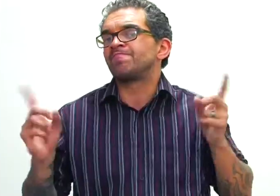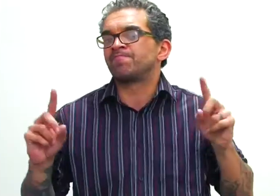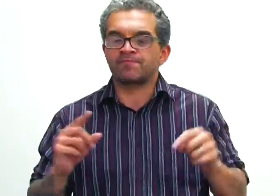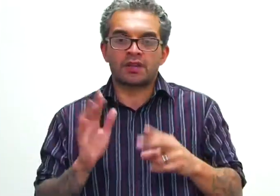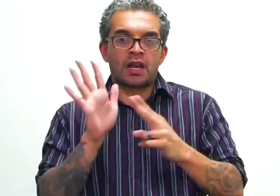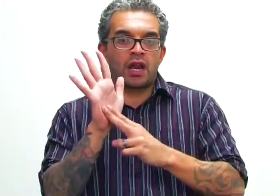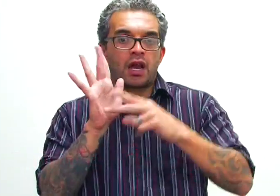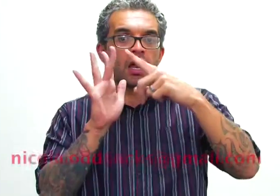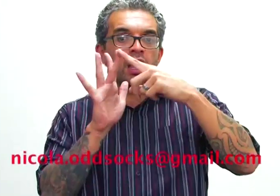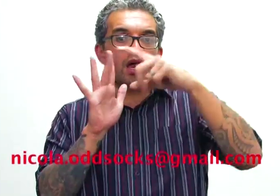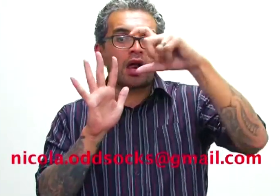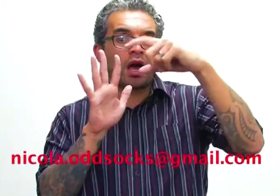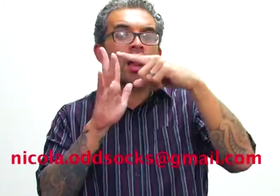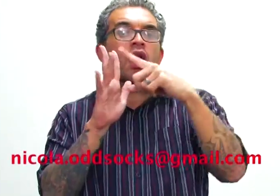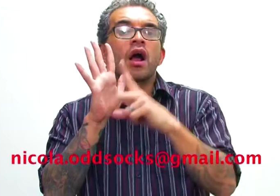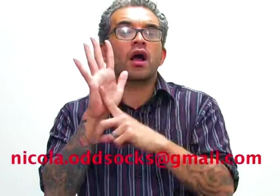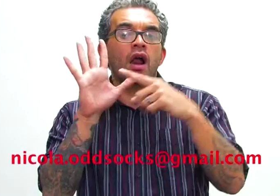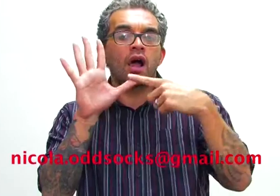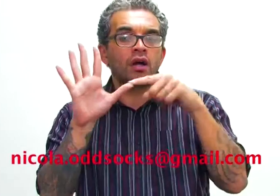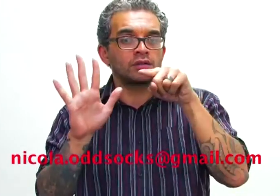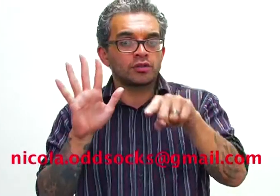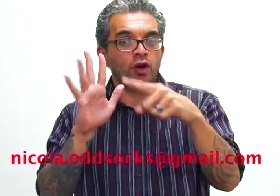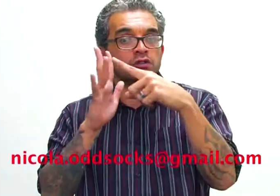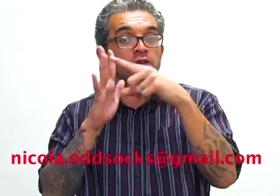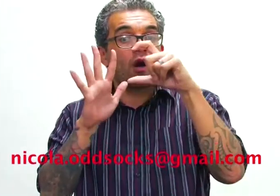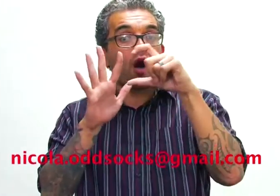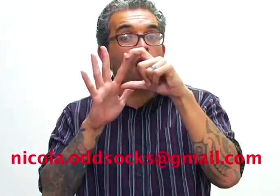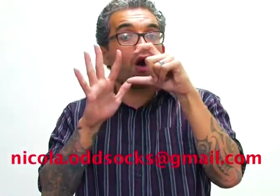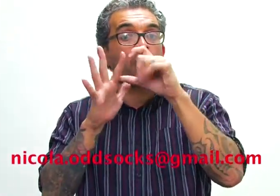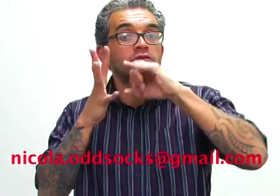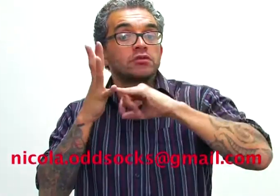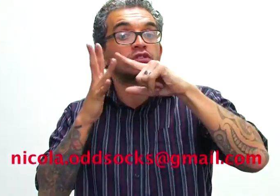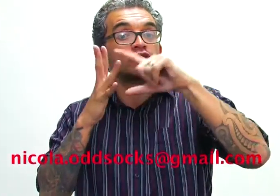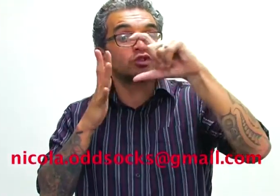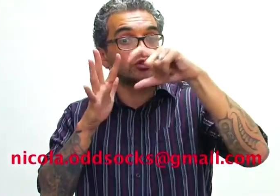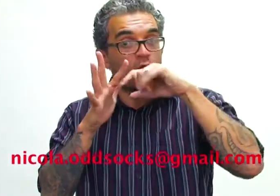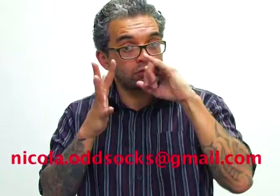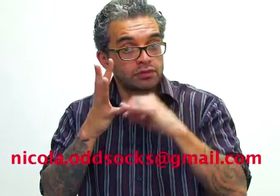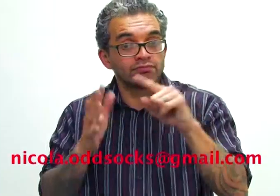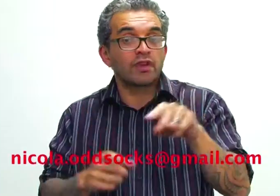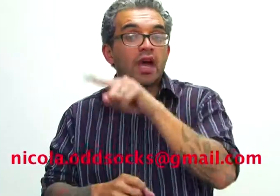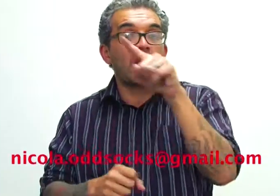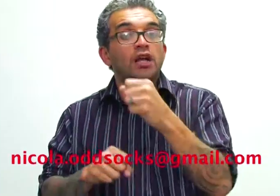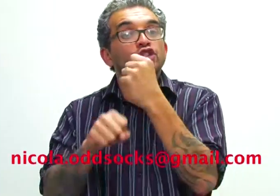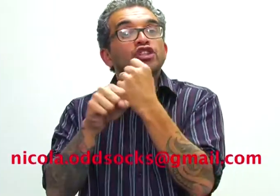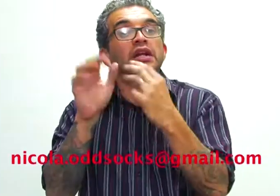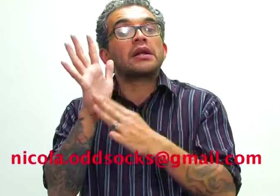email address is nicola.oddsocks at